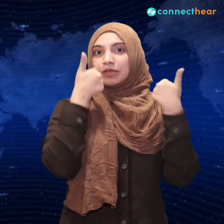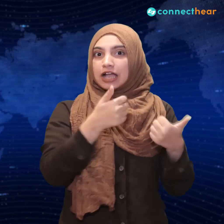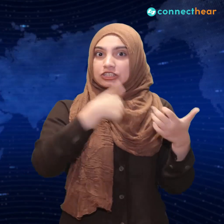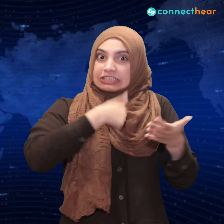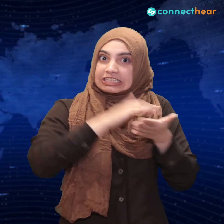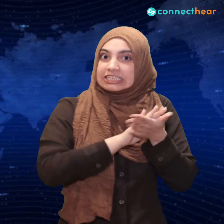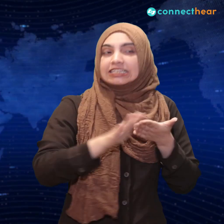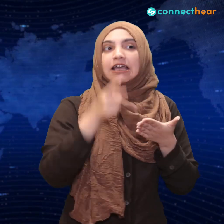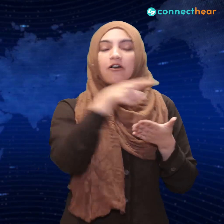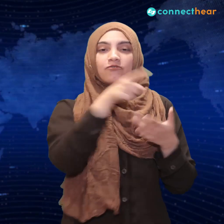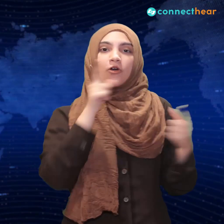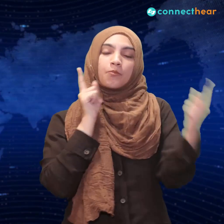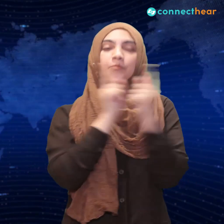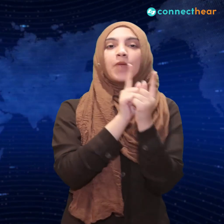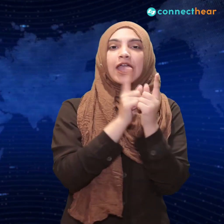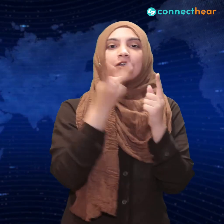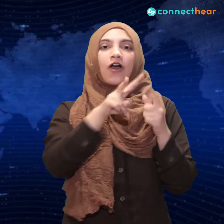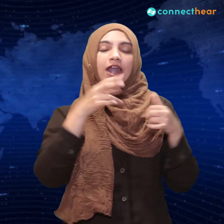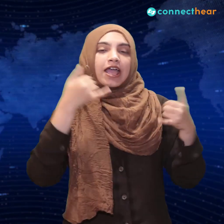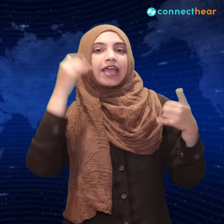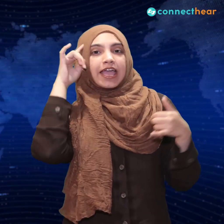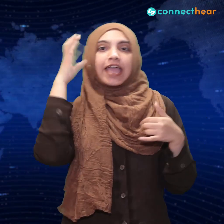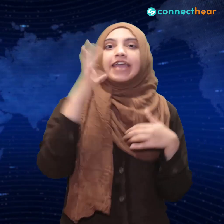and is looking forward to enjoy the game with him.